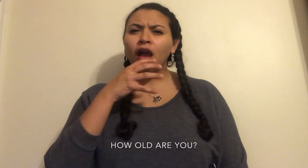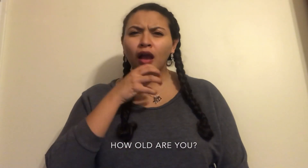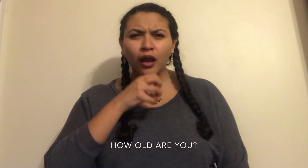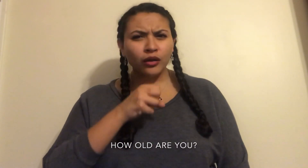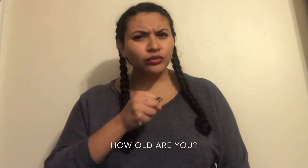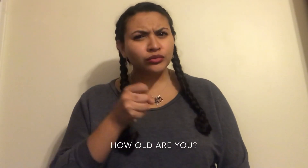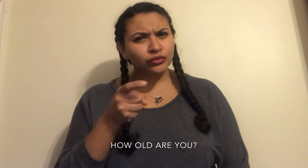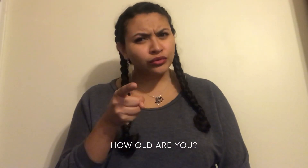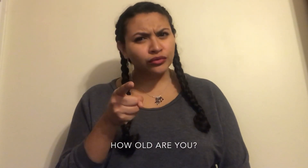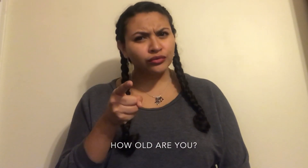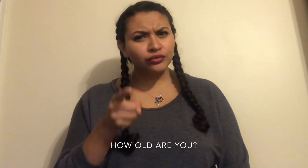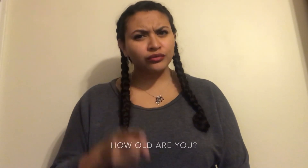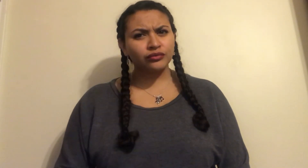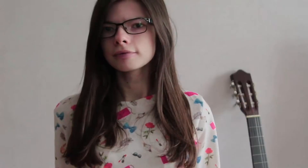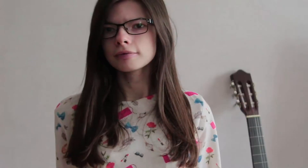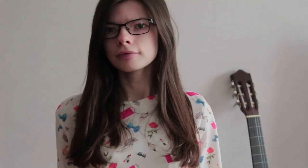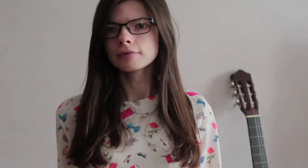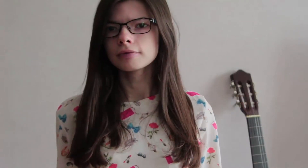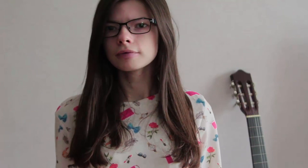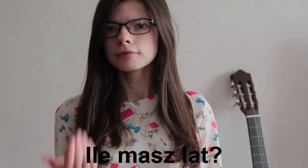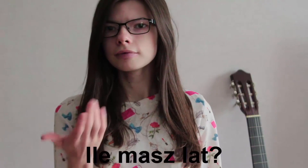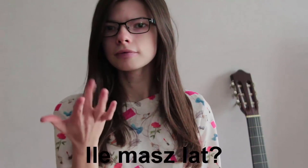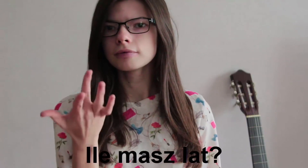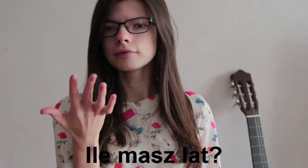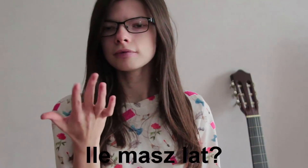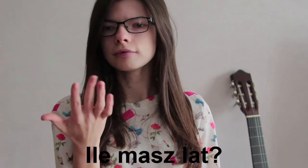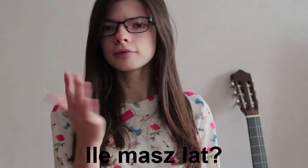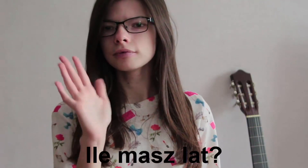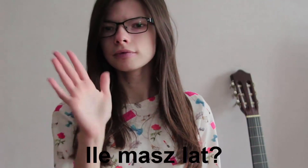How old are you? Ile masz lat?